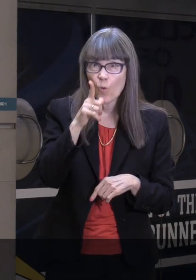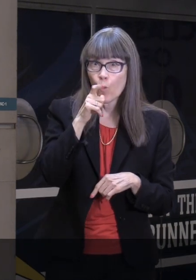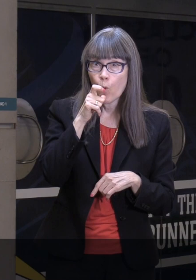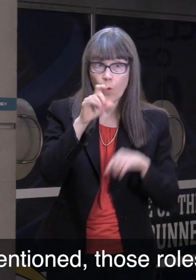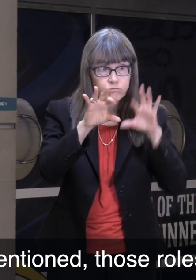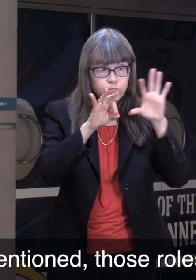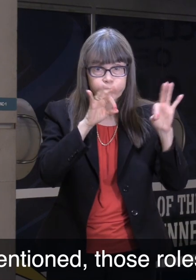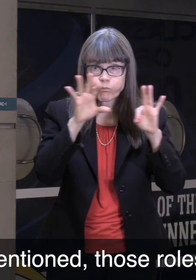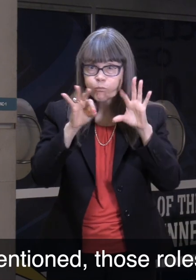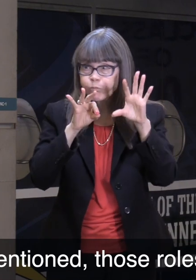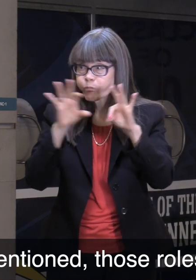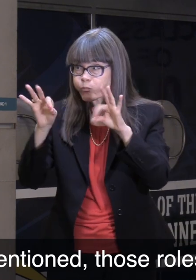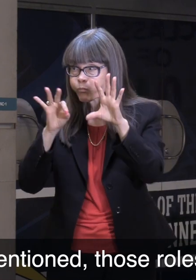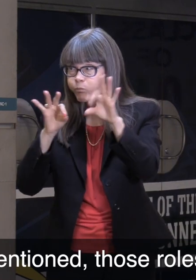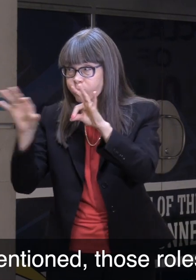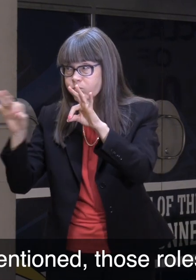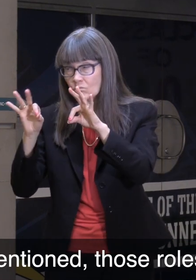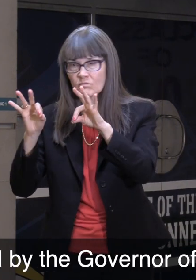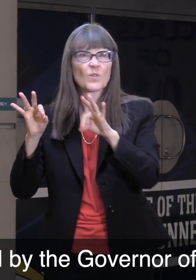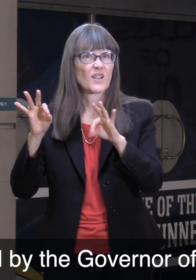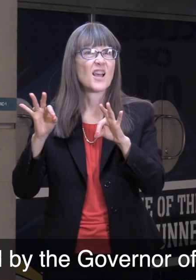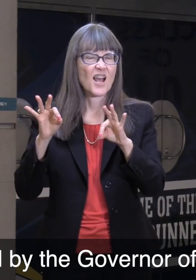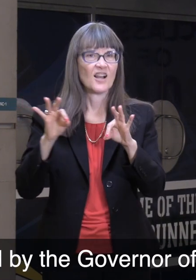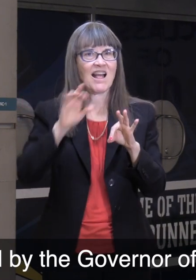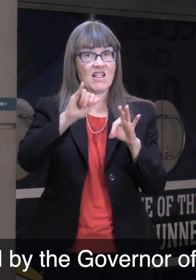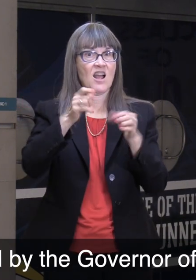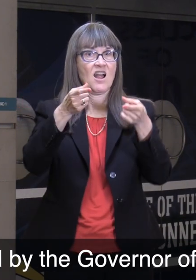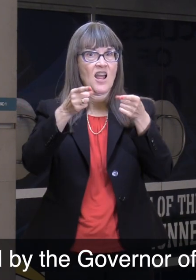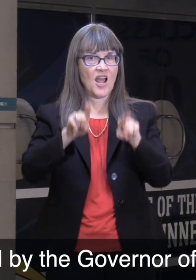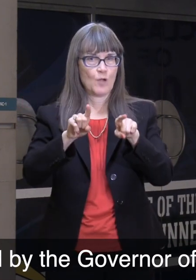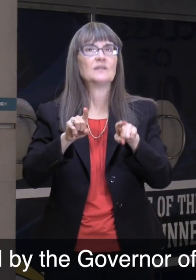And as mentioned, those roles are appointed by the Governor of Arizona.